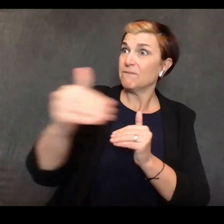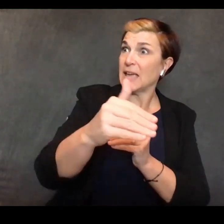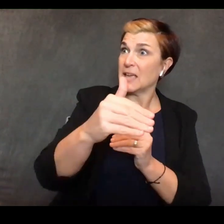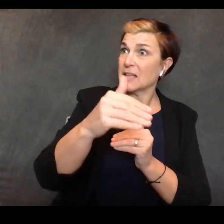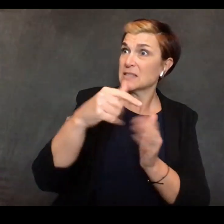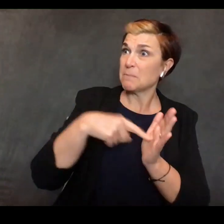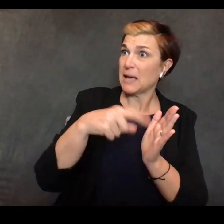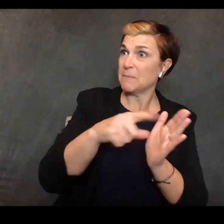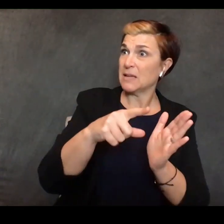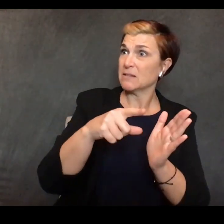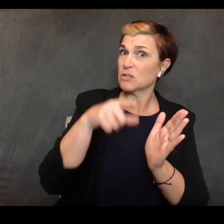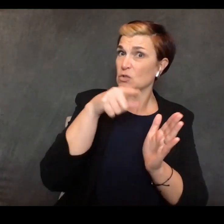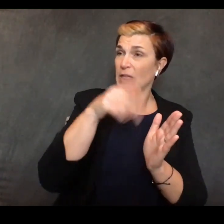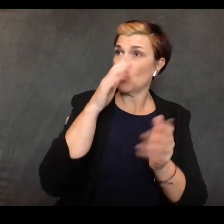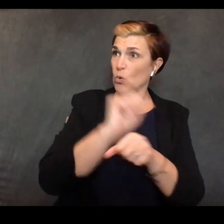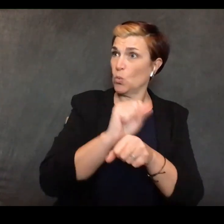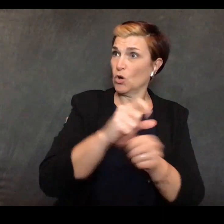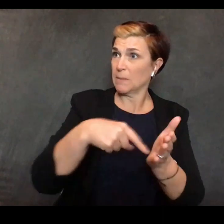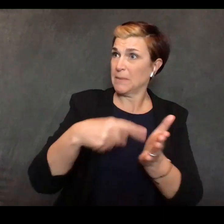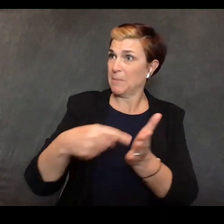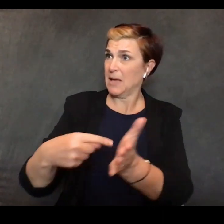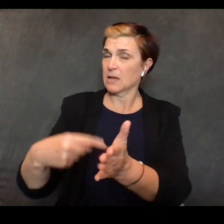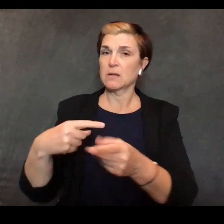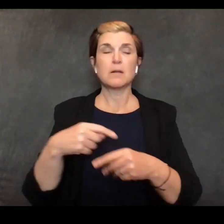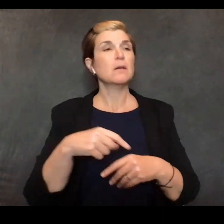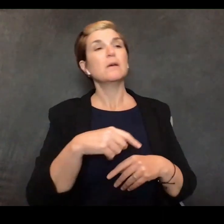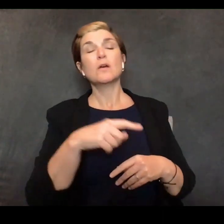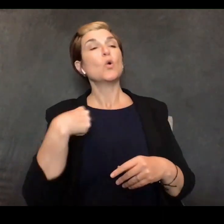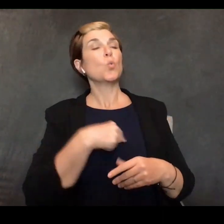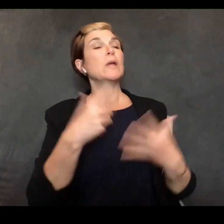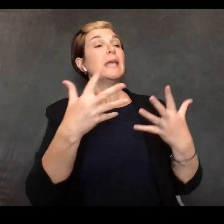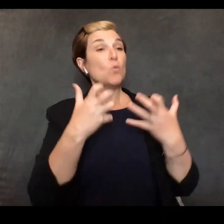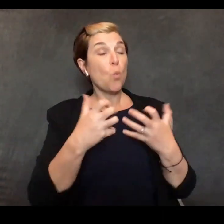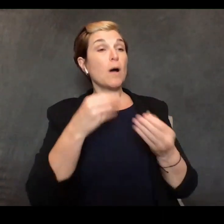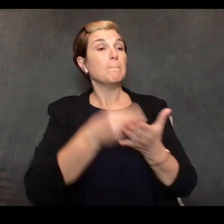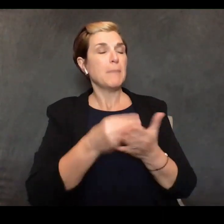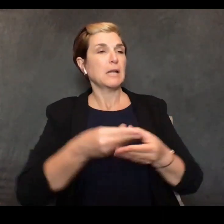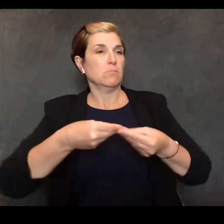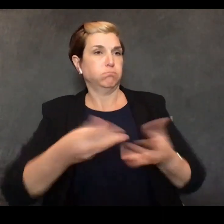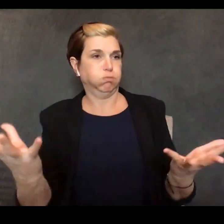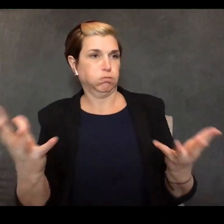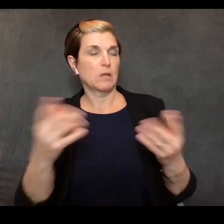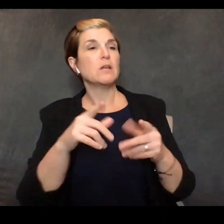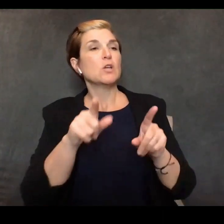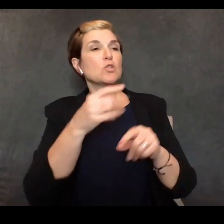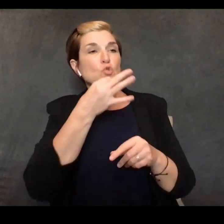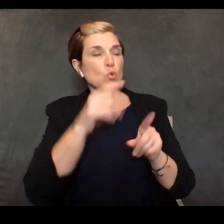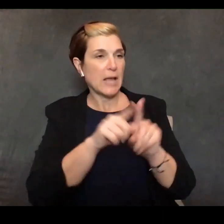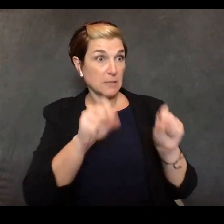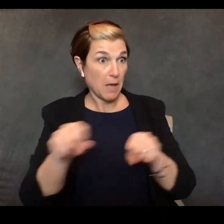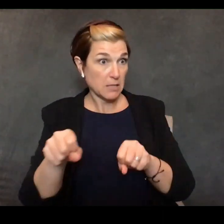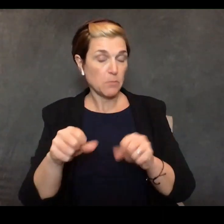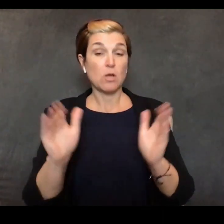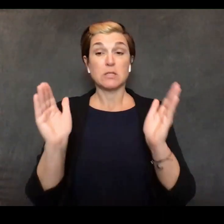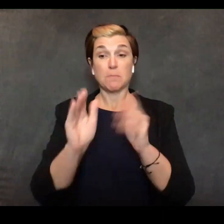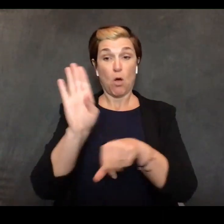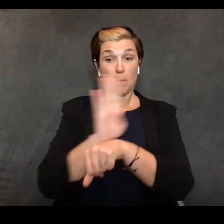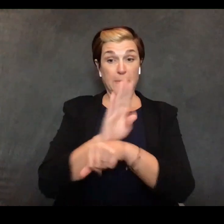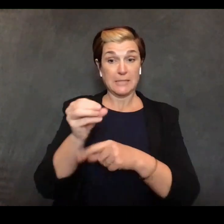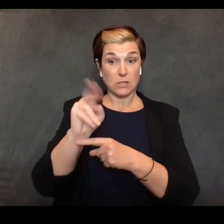money in their pockets quickly we want to make sure small business owners have access to funds we want to make sure that hotels